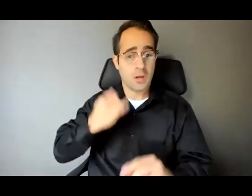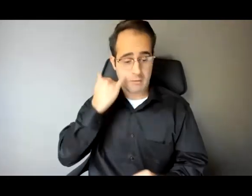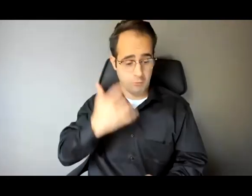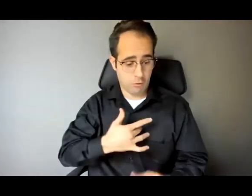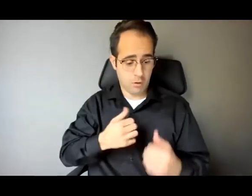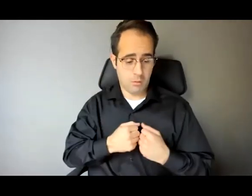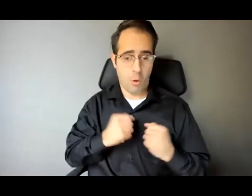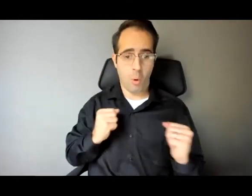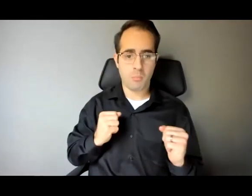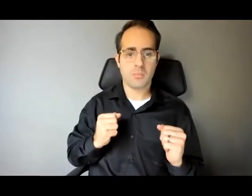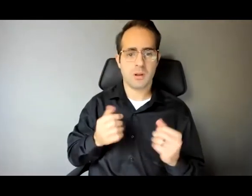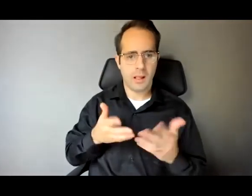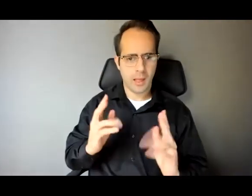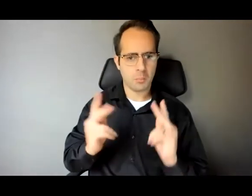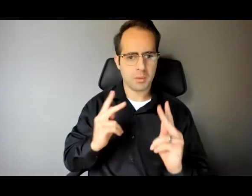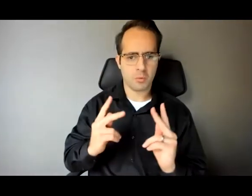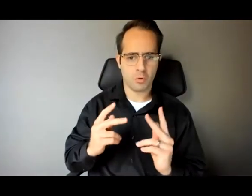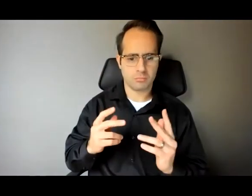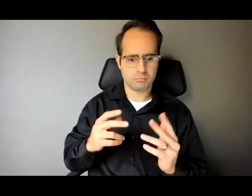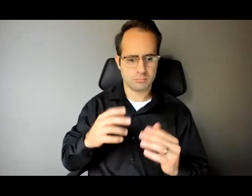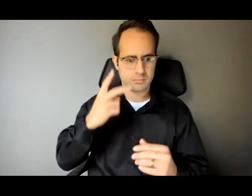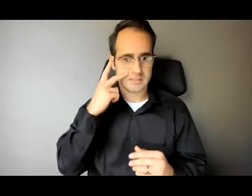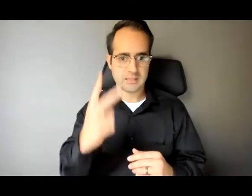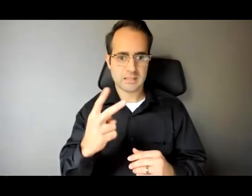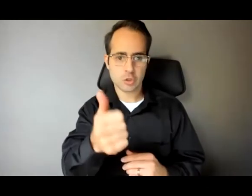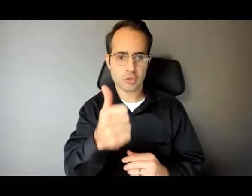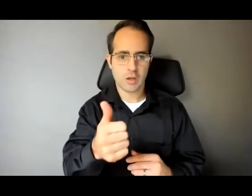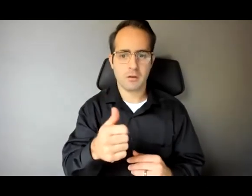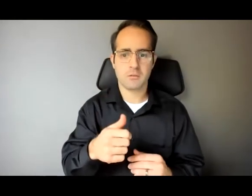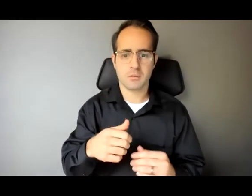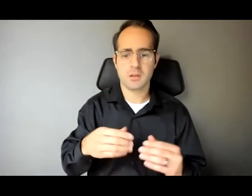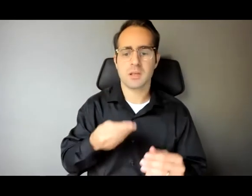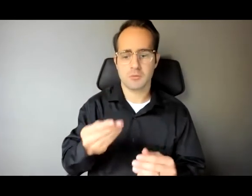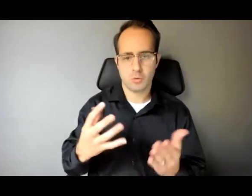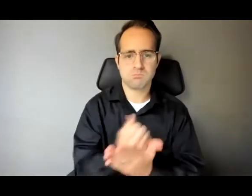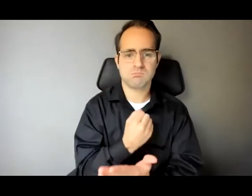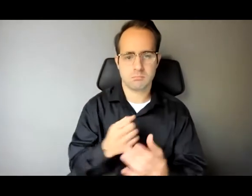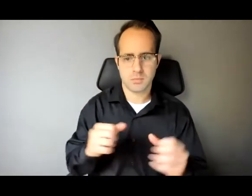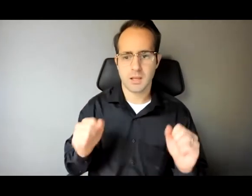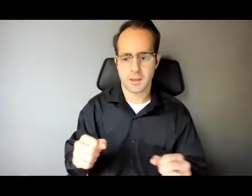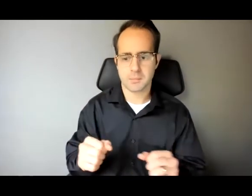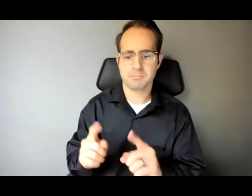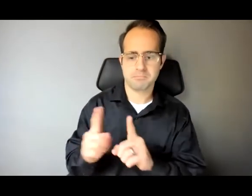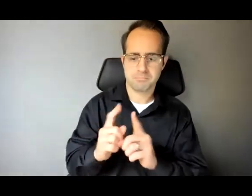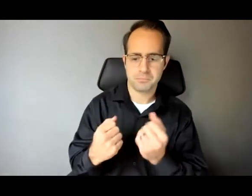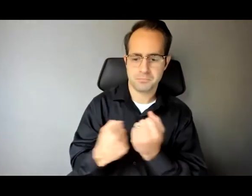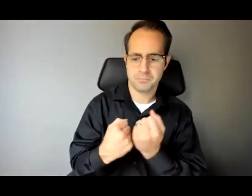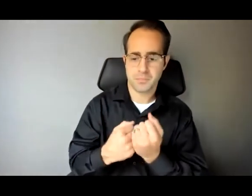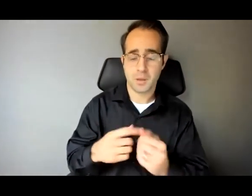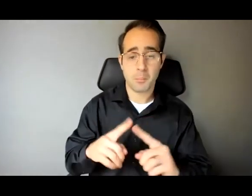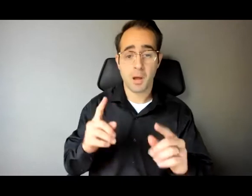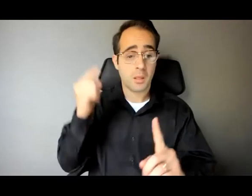with you and help you get to the point of resilience even in the moment in fact mostly in the moment when you're suffering I said it during my